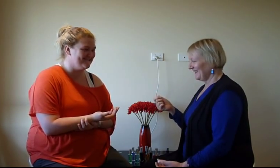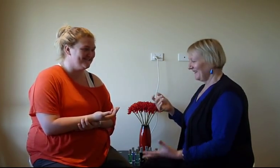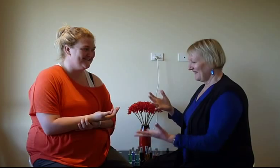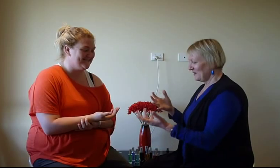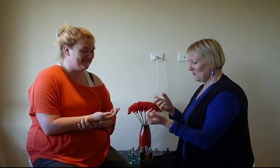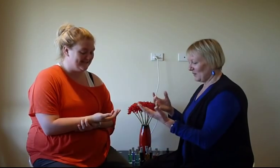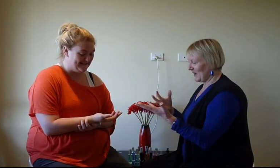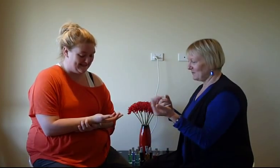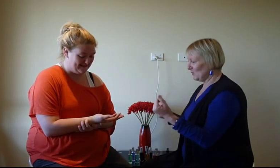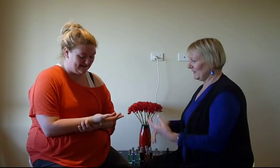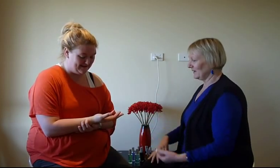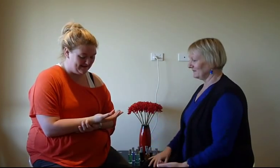What about moving it?